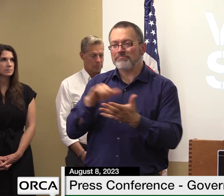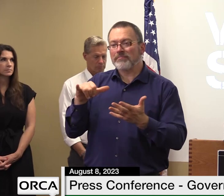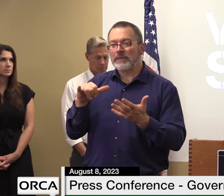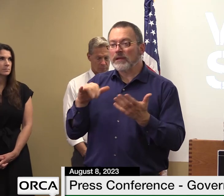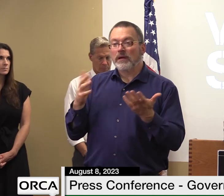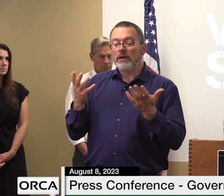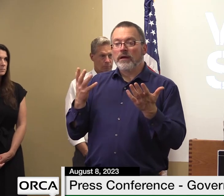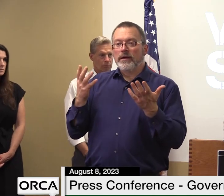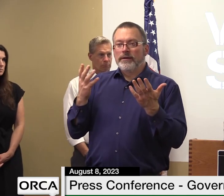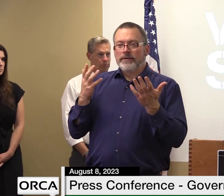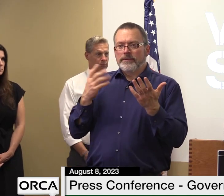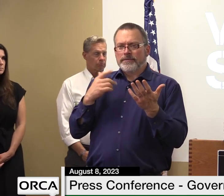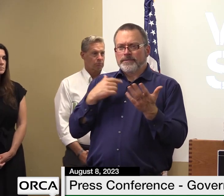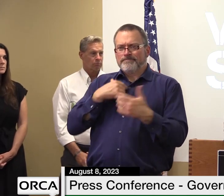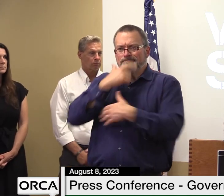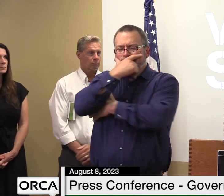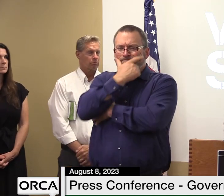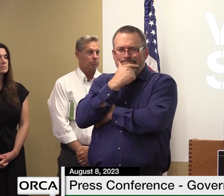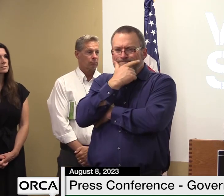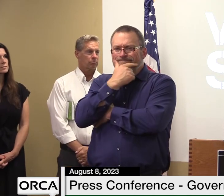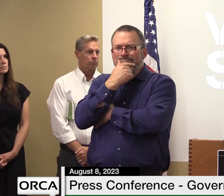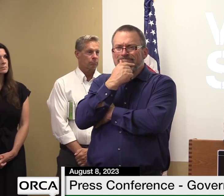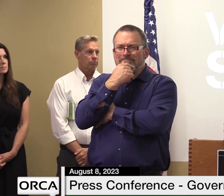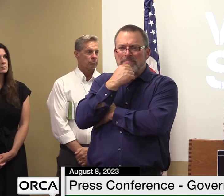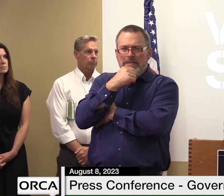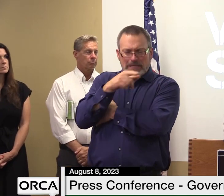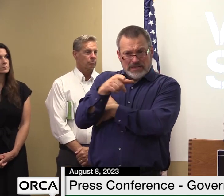closed the road which is rare for the interstate